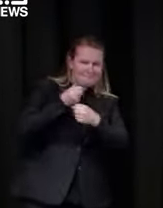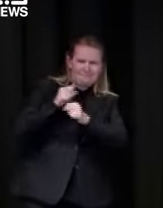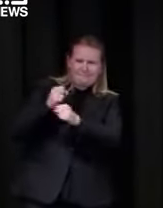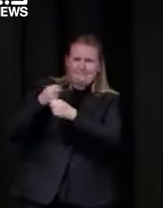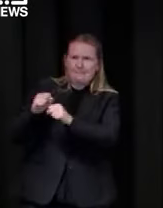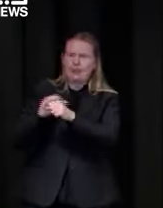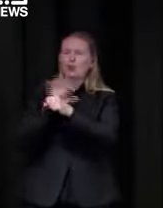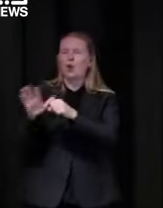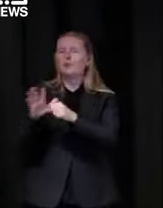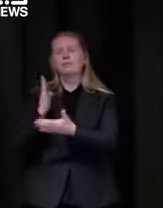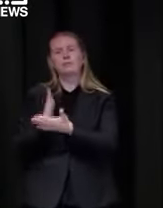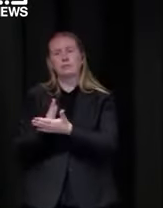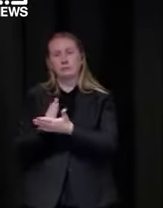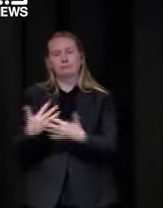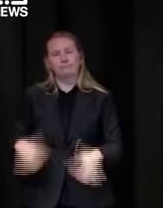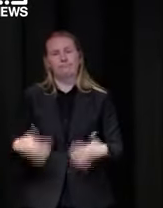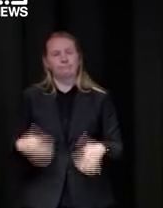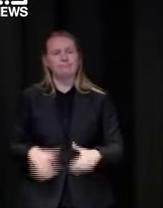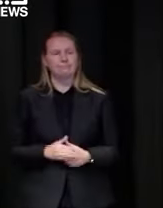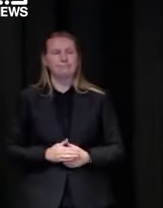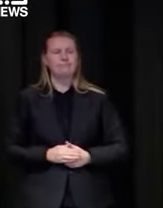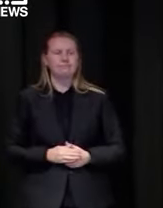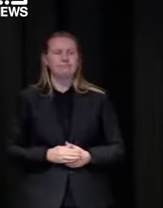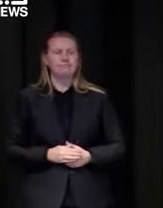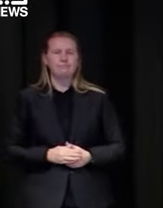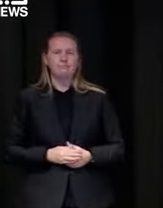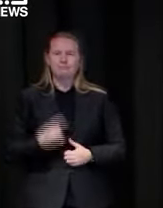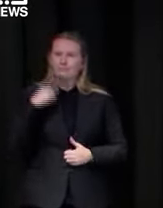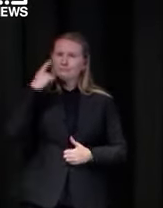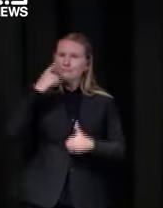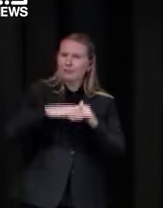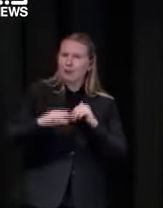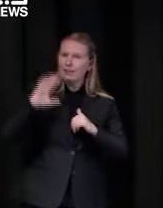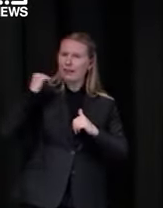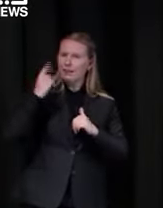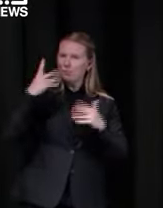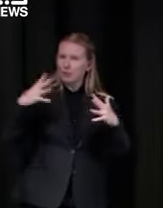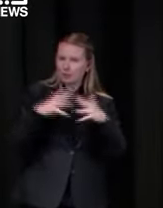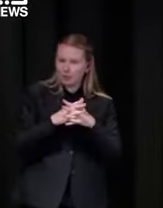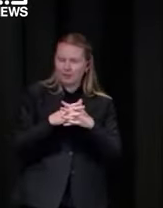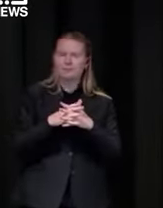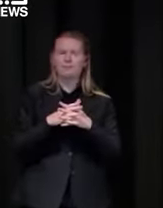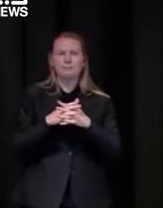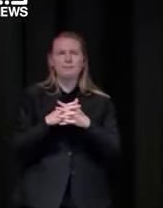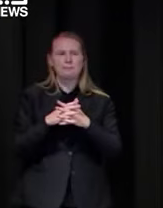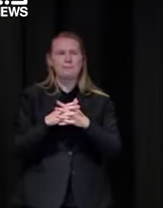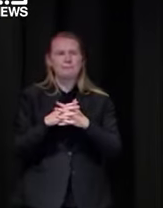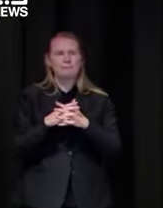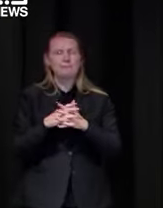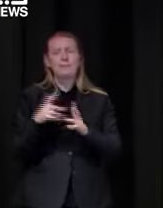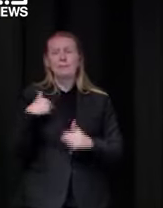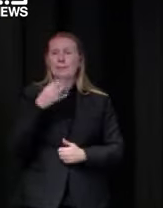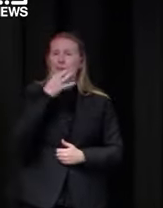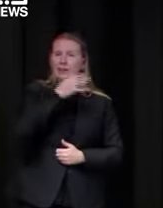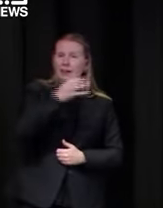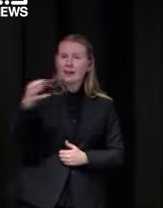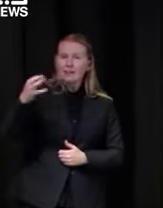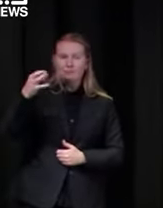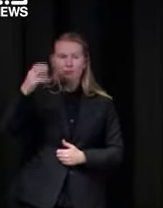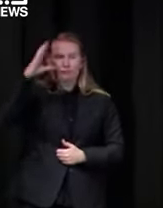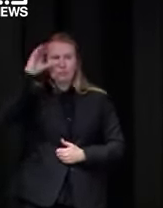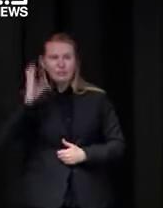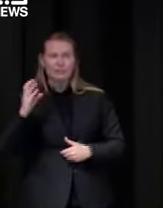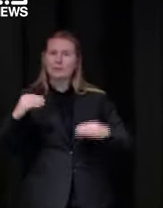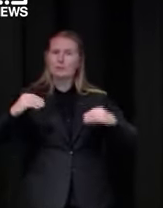um we have those seen if i look at the the cases over the last week or so um i'd ask all regional uh businesses who are running